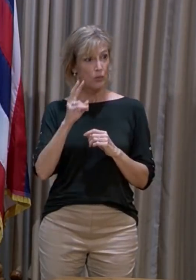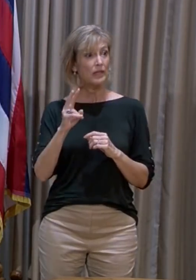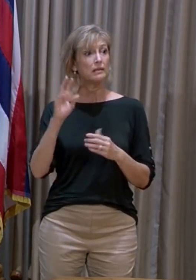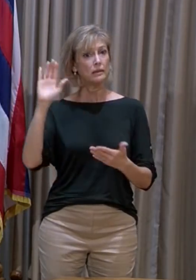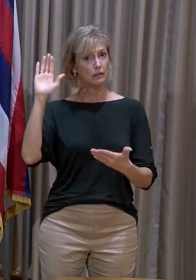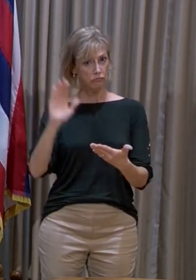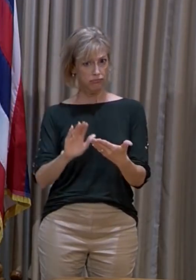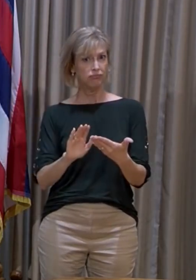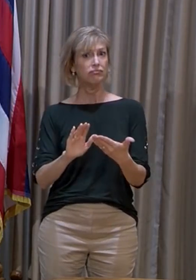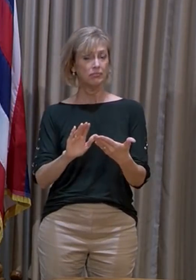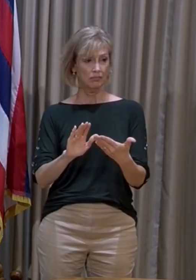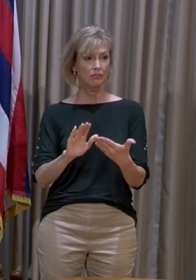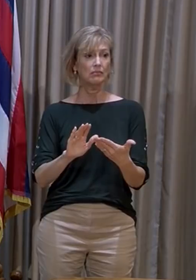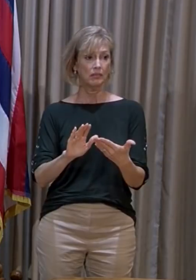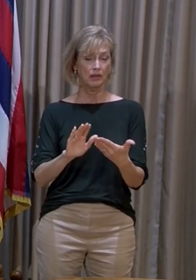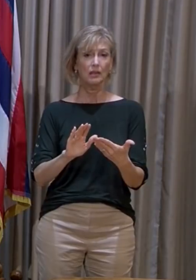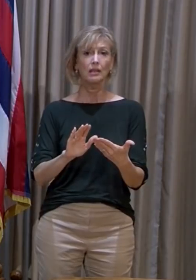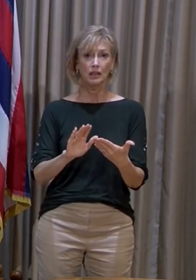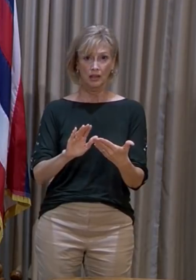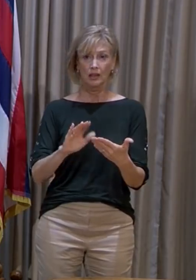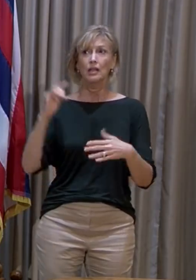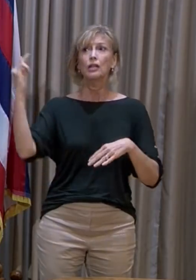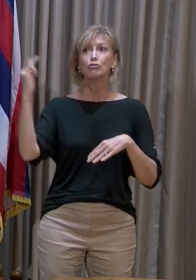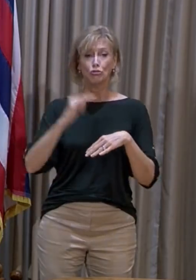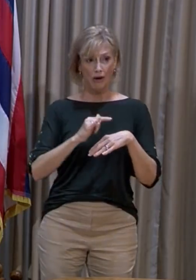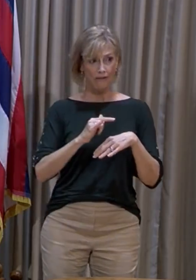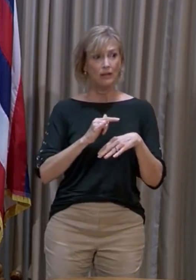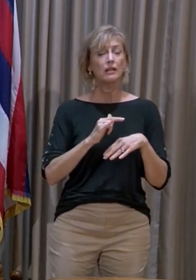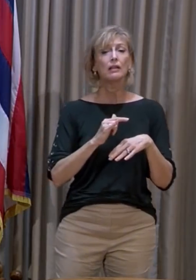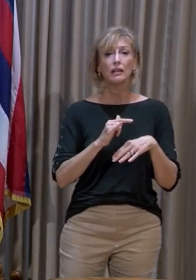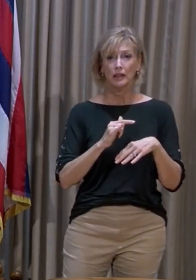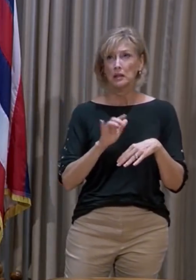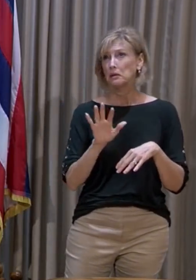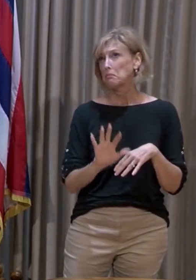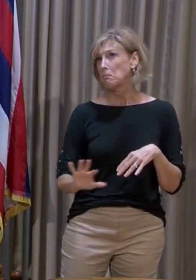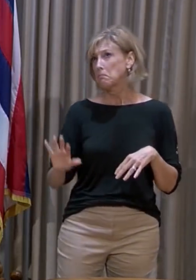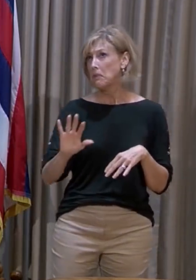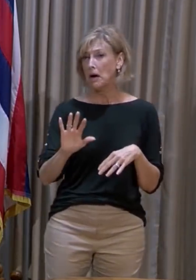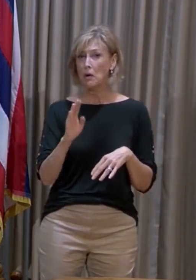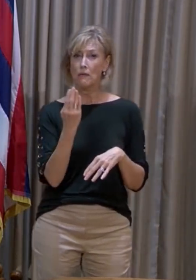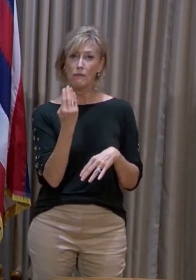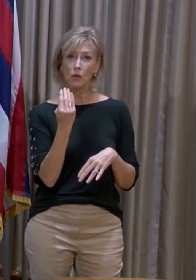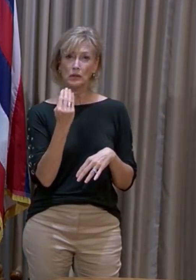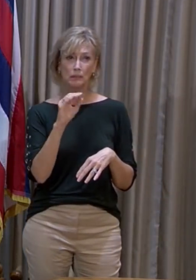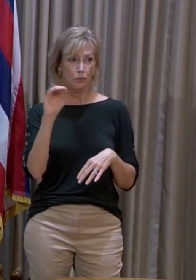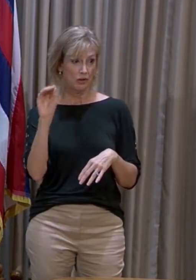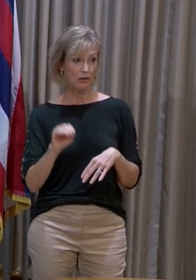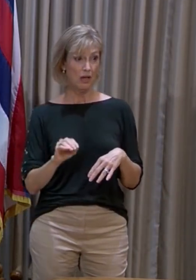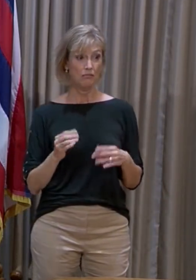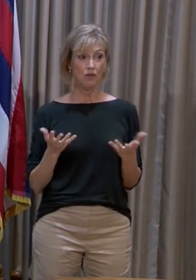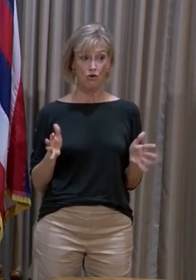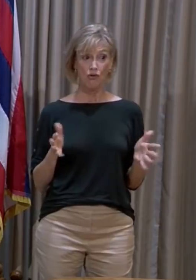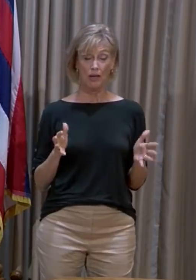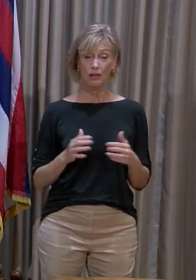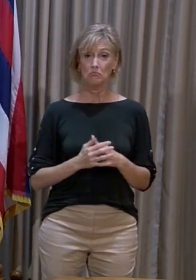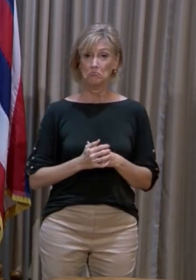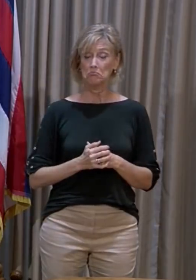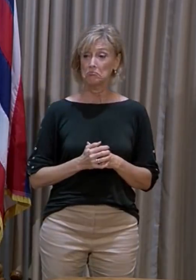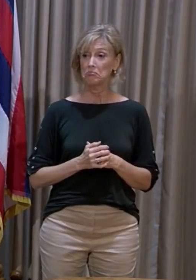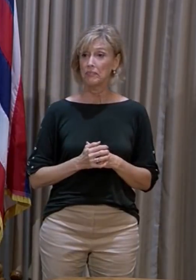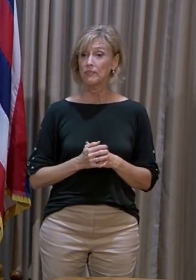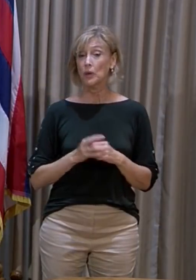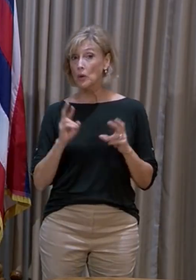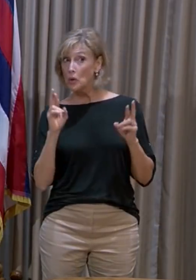reduction in travel to the islands of about 14% already. You know, we